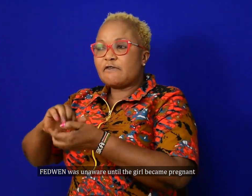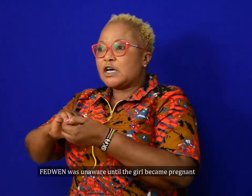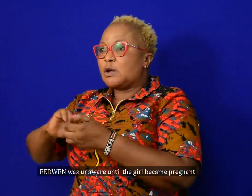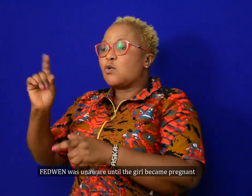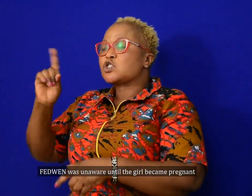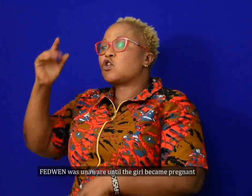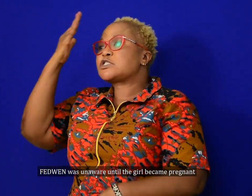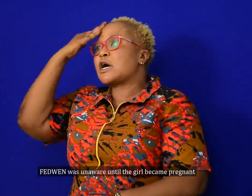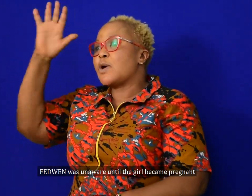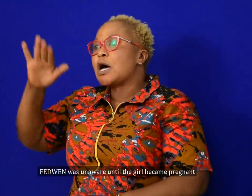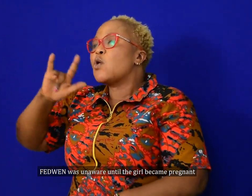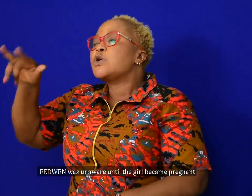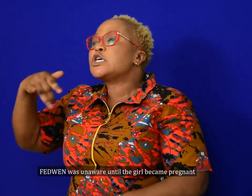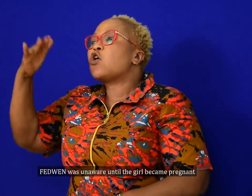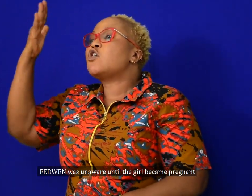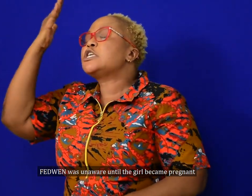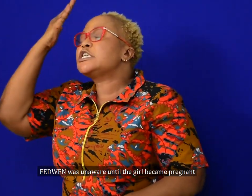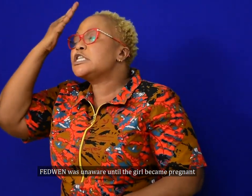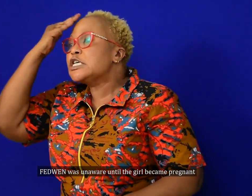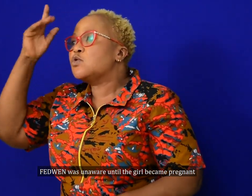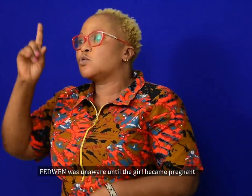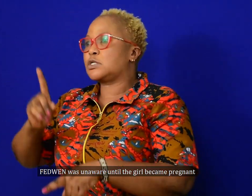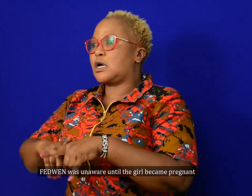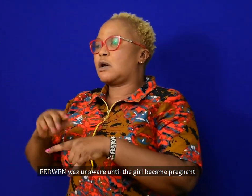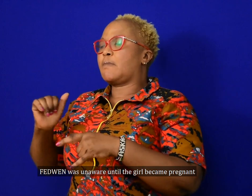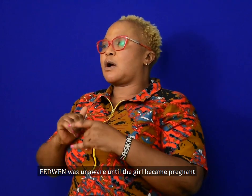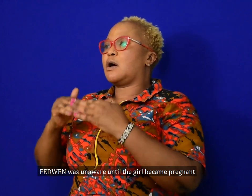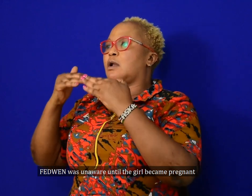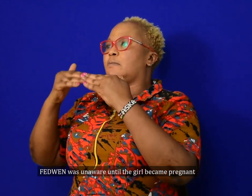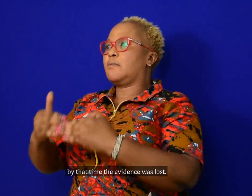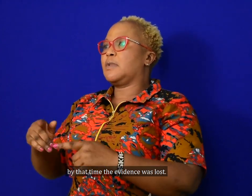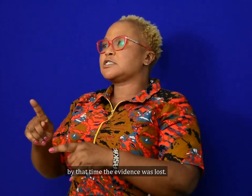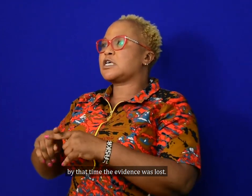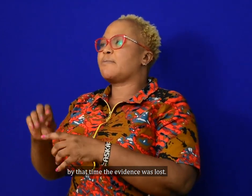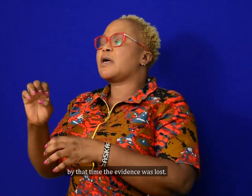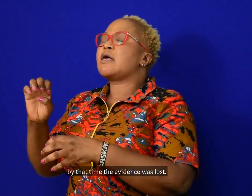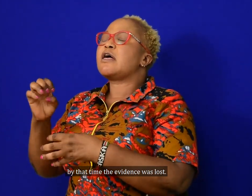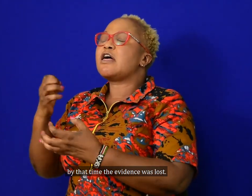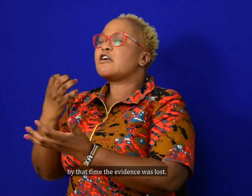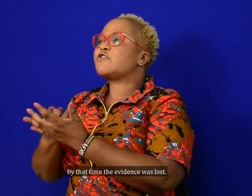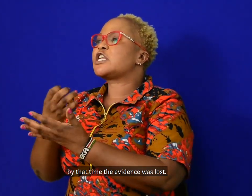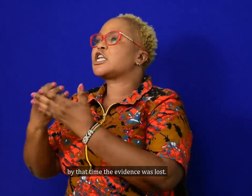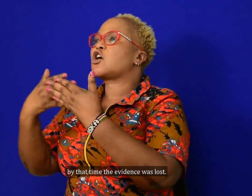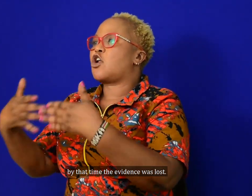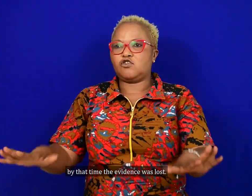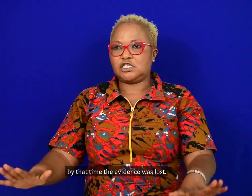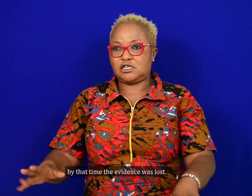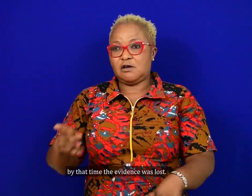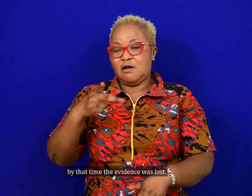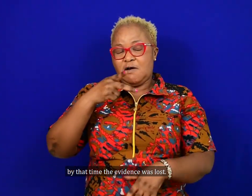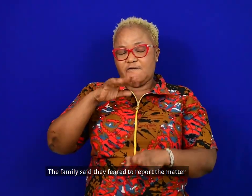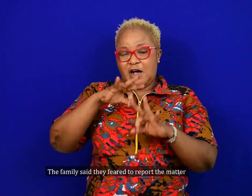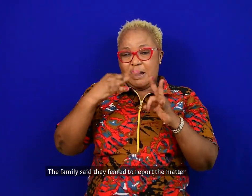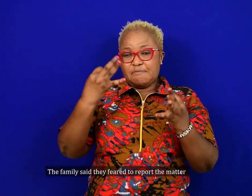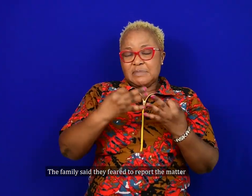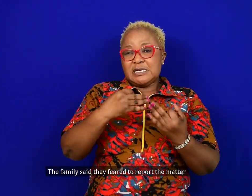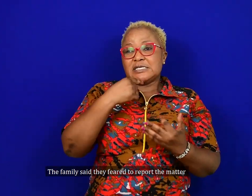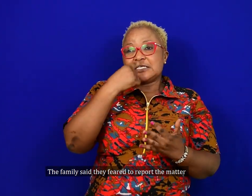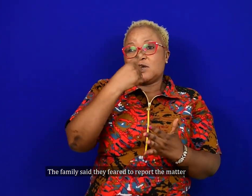Ferdwin was unaware at that time until the girl became pregnant and by that time, the experience was lost. The family said they had feared